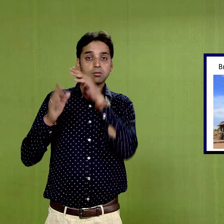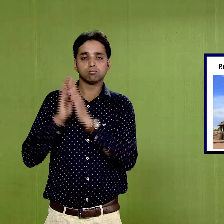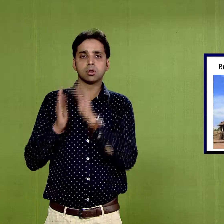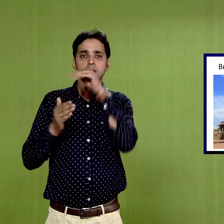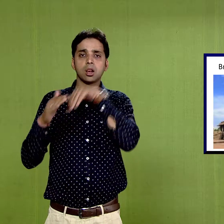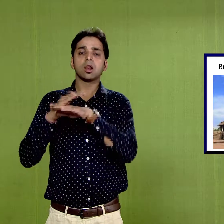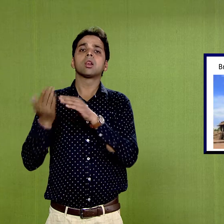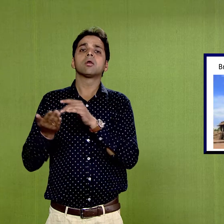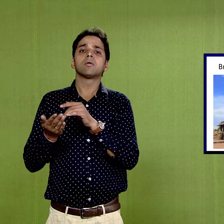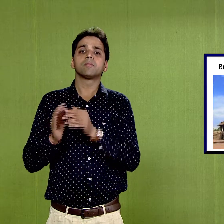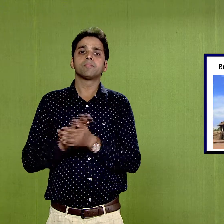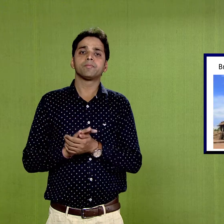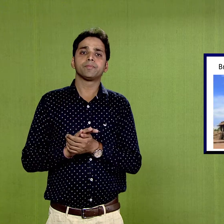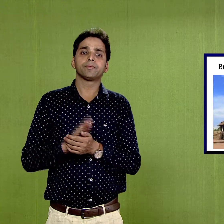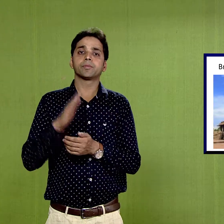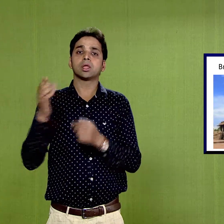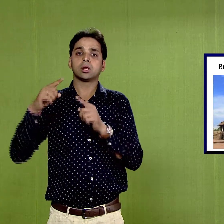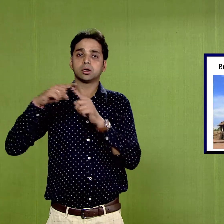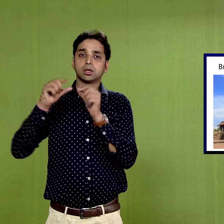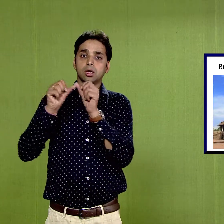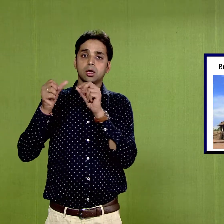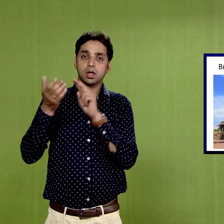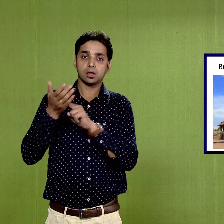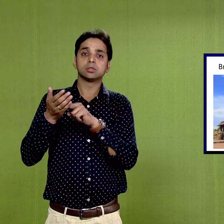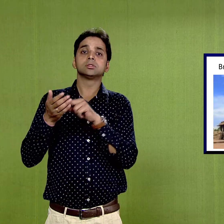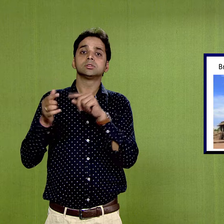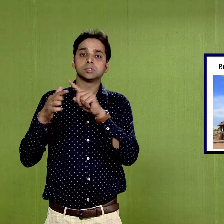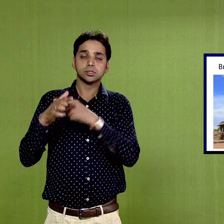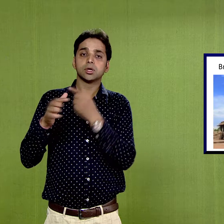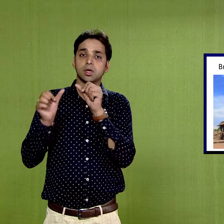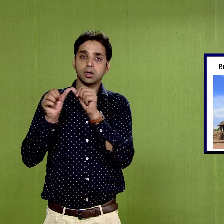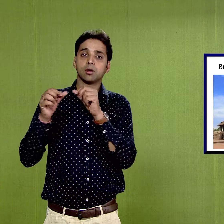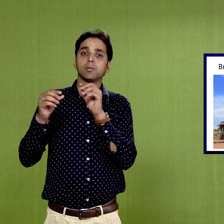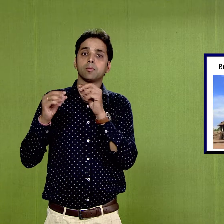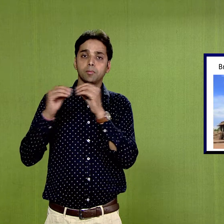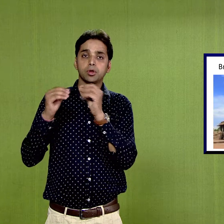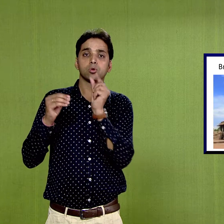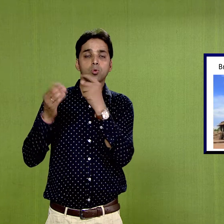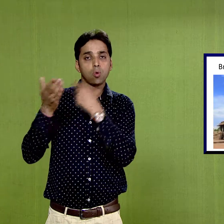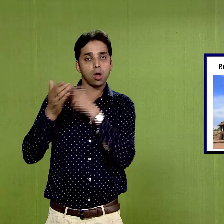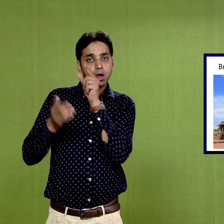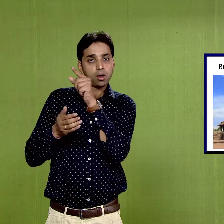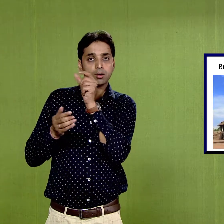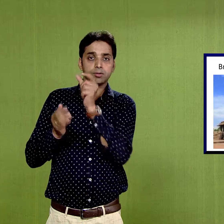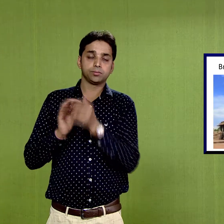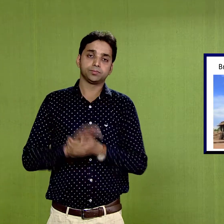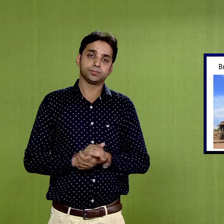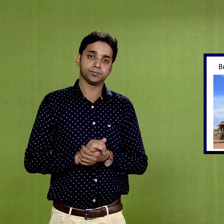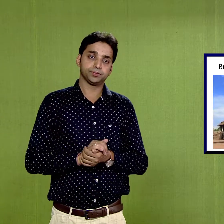are